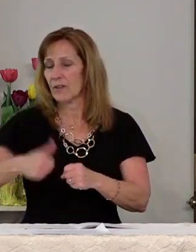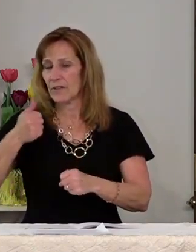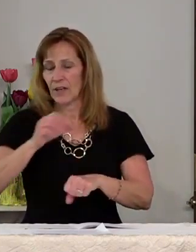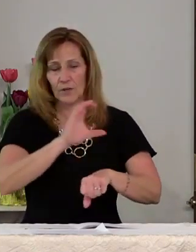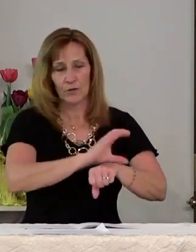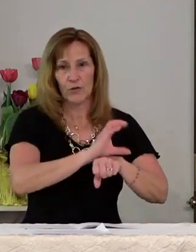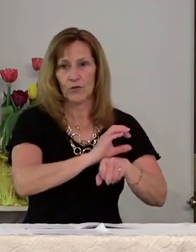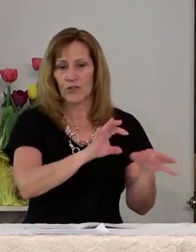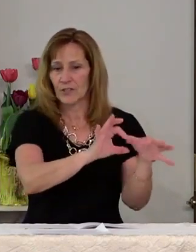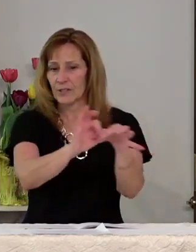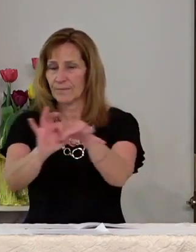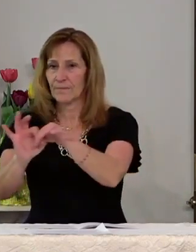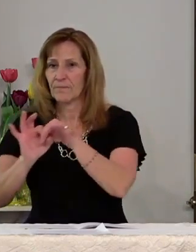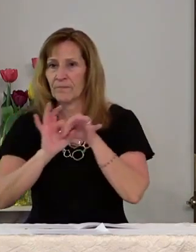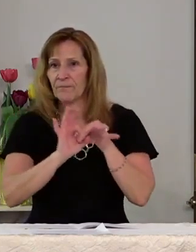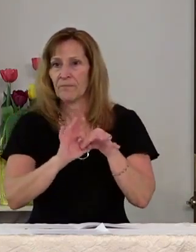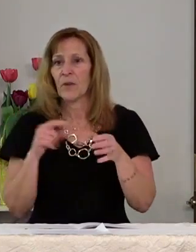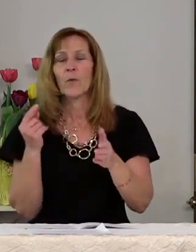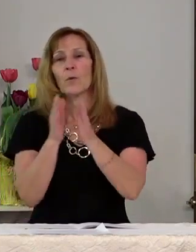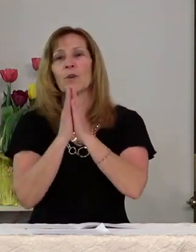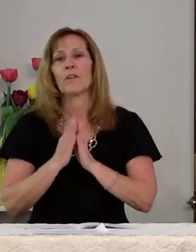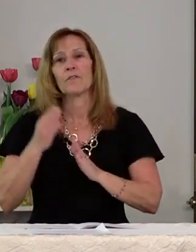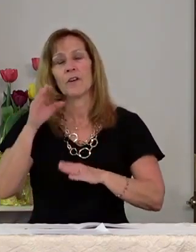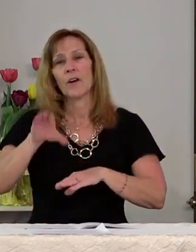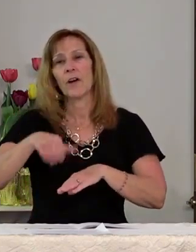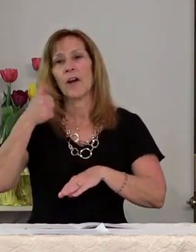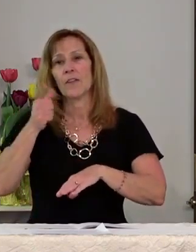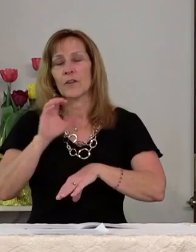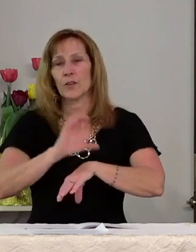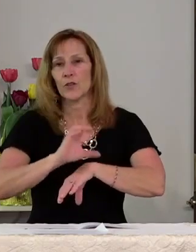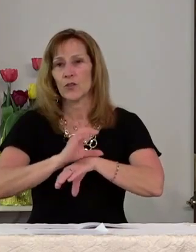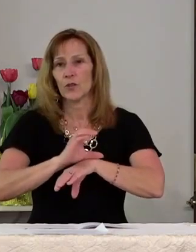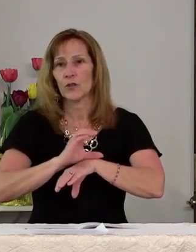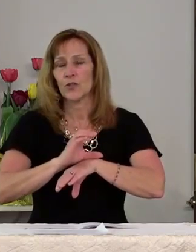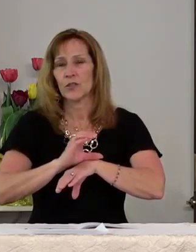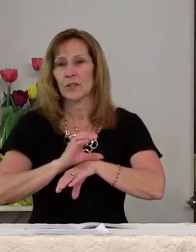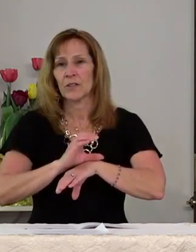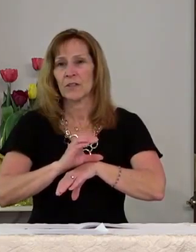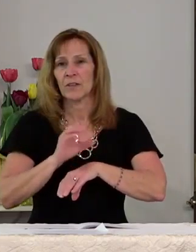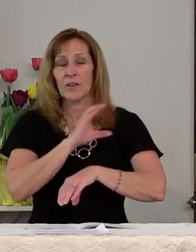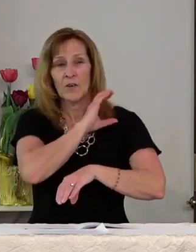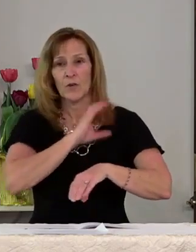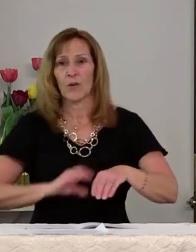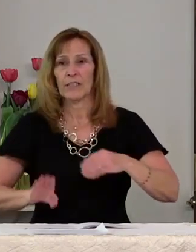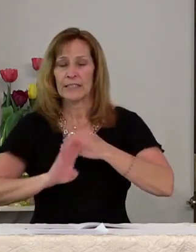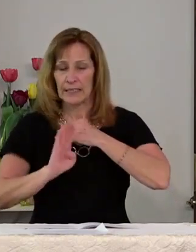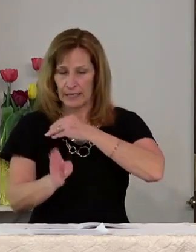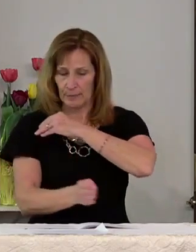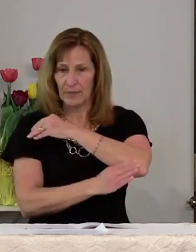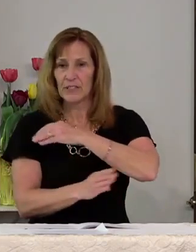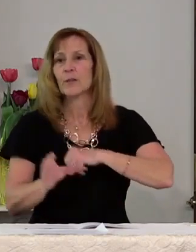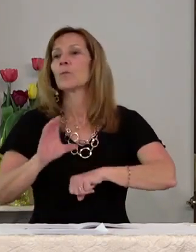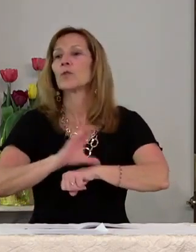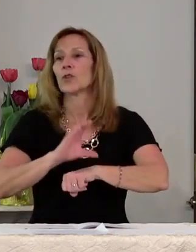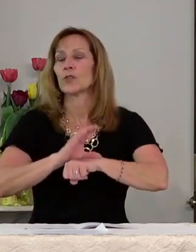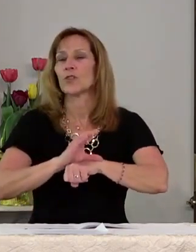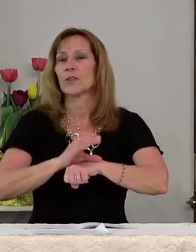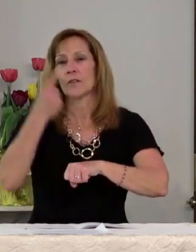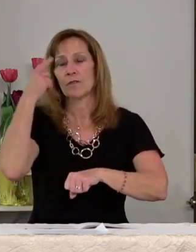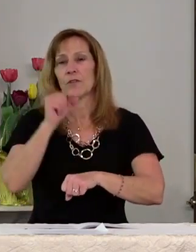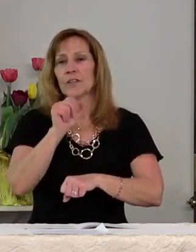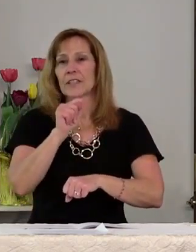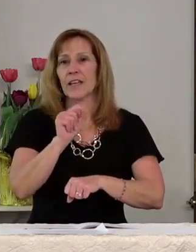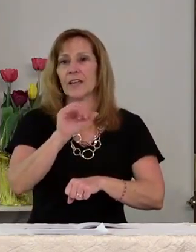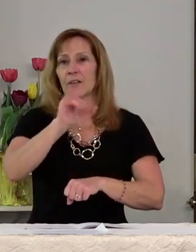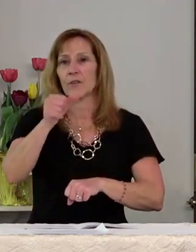others we pray for our covenant congregation christ episcopal church for